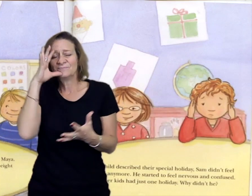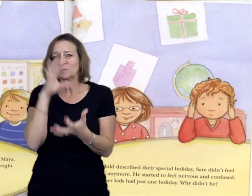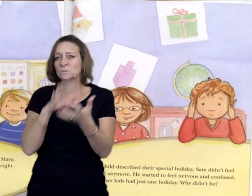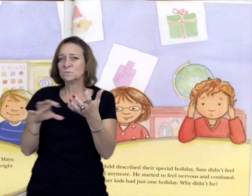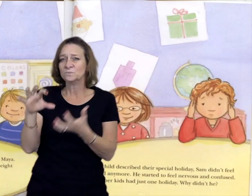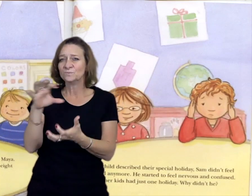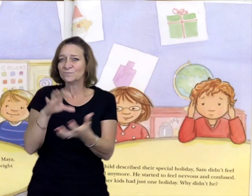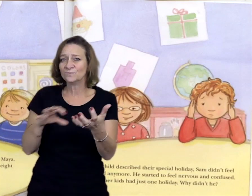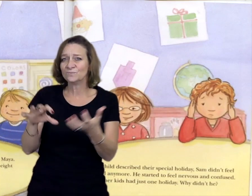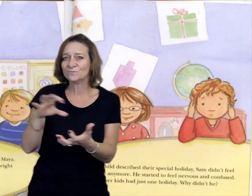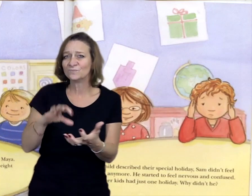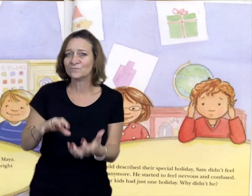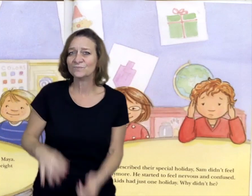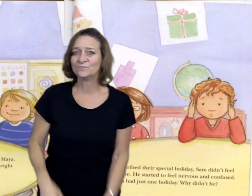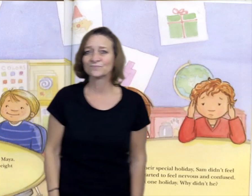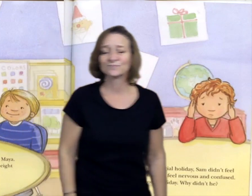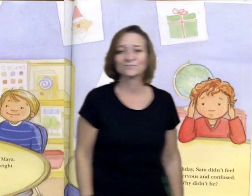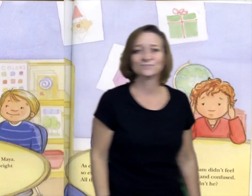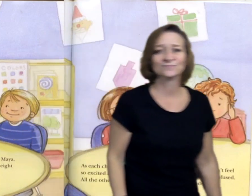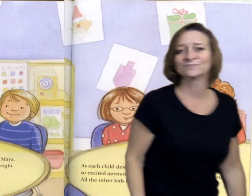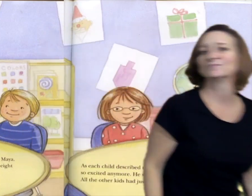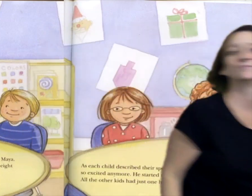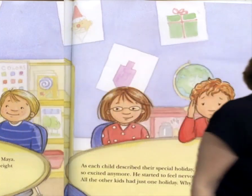holiday. Why didn't he?